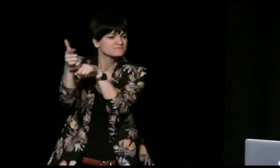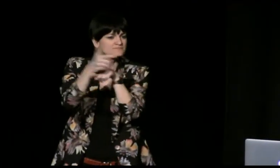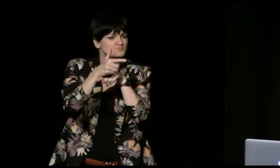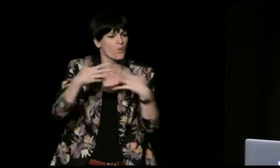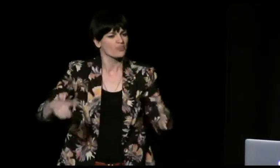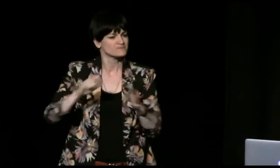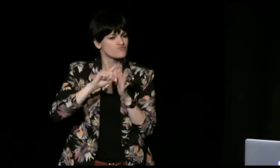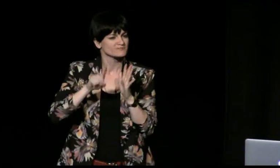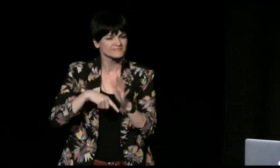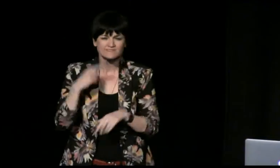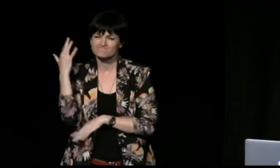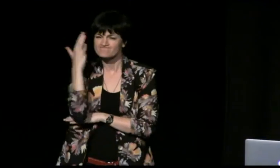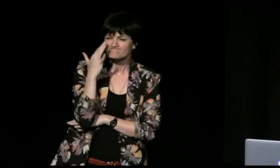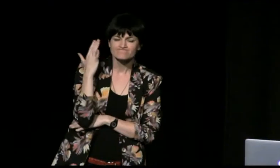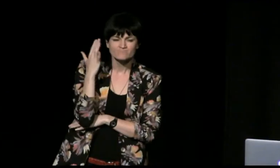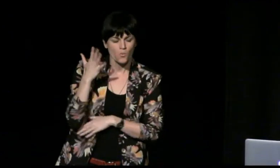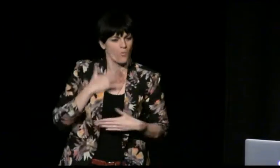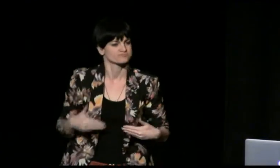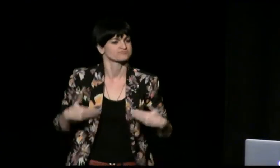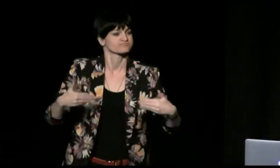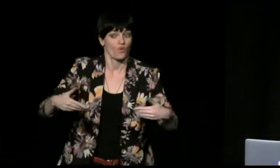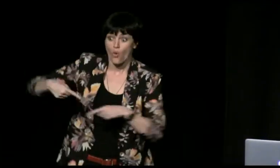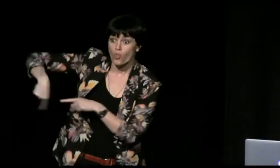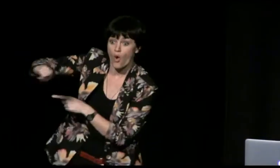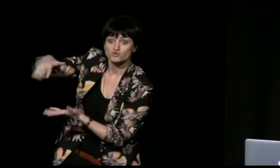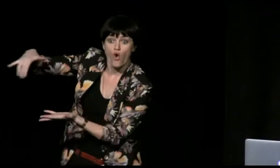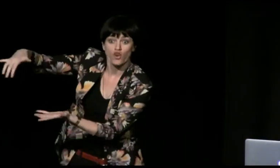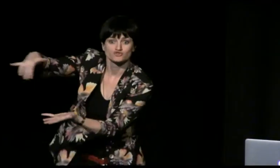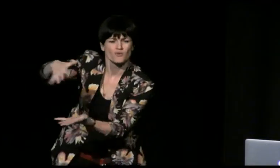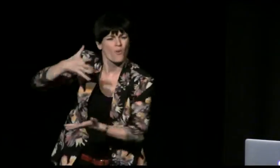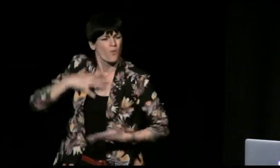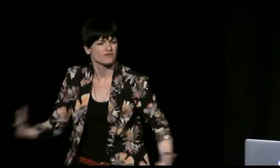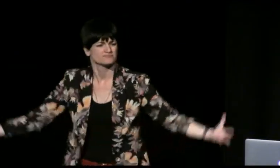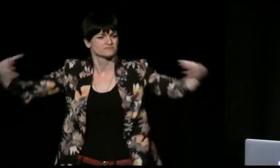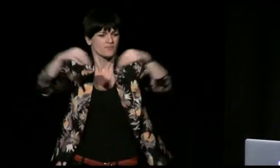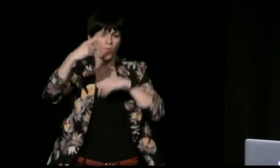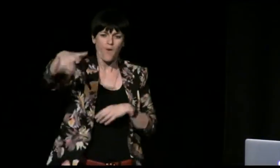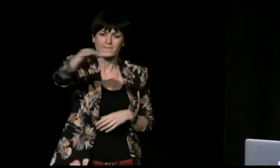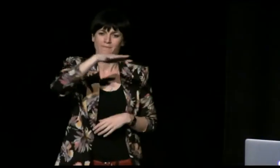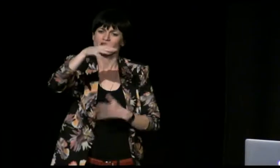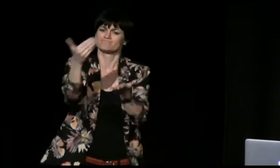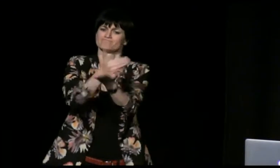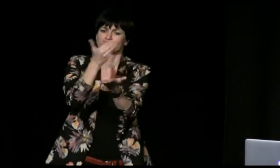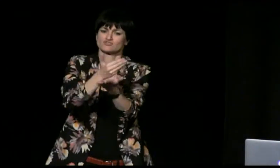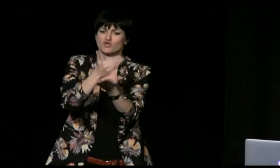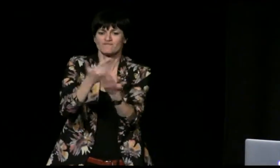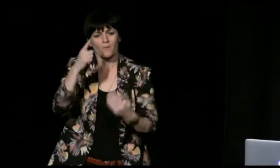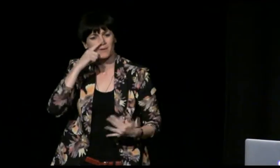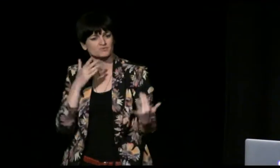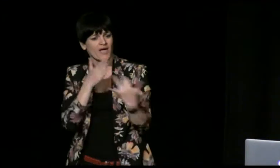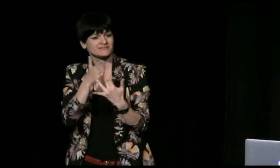is to collect a lot of the video material that has been shot over the decades that includes deaf people or sign language so that we